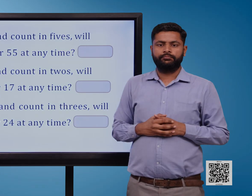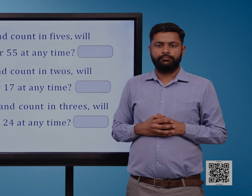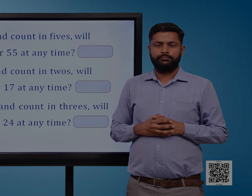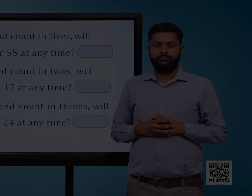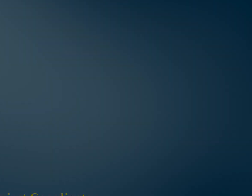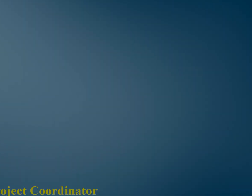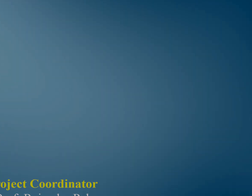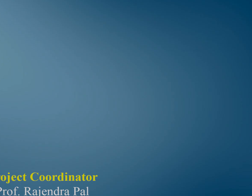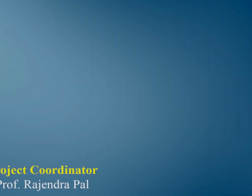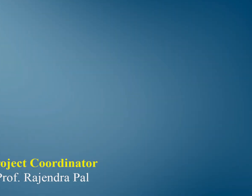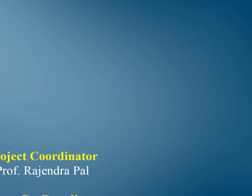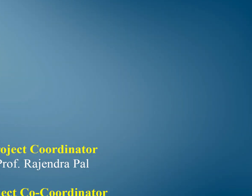Blank Blank